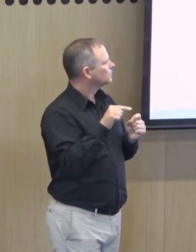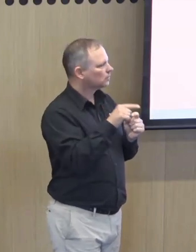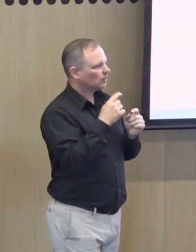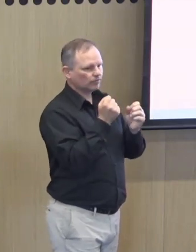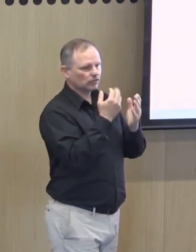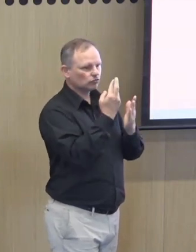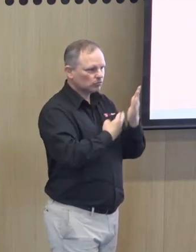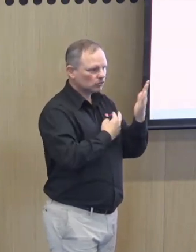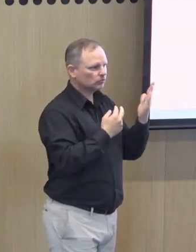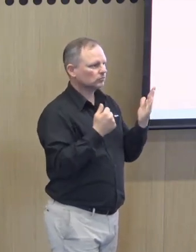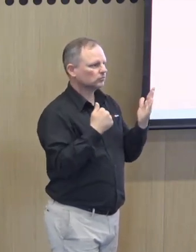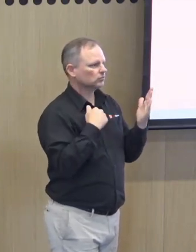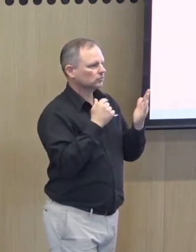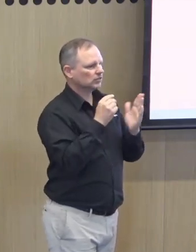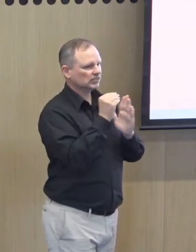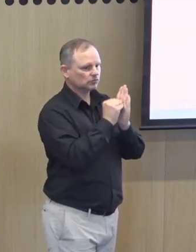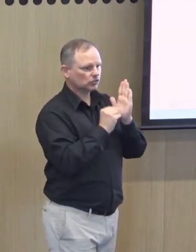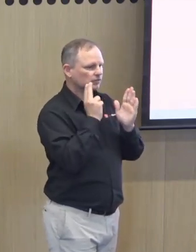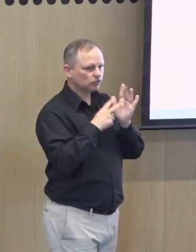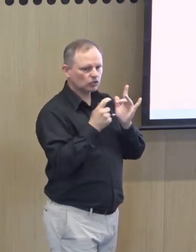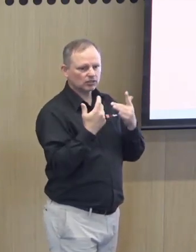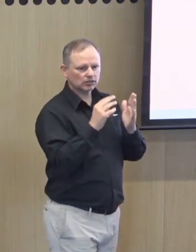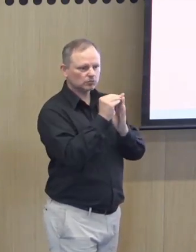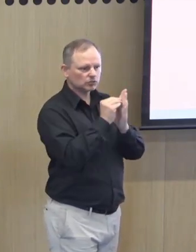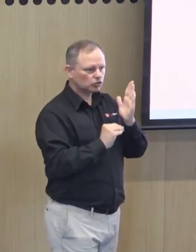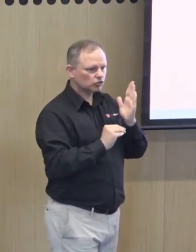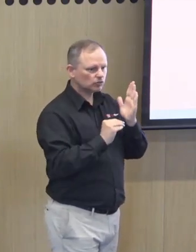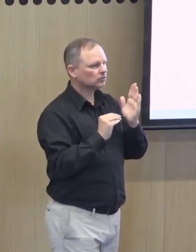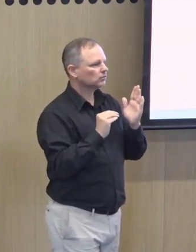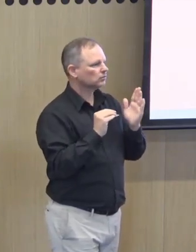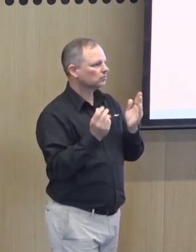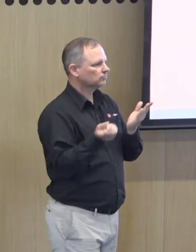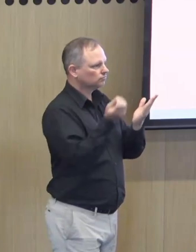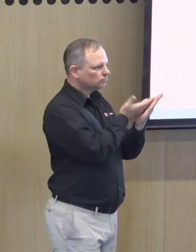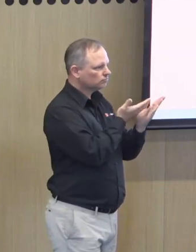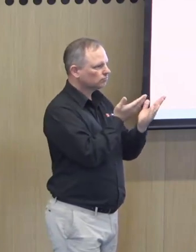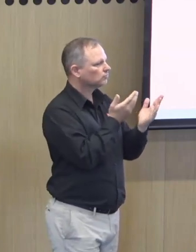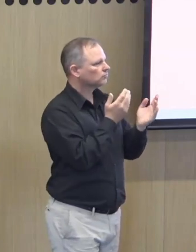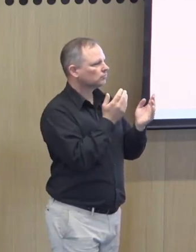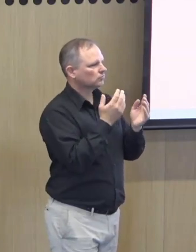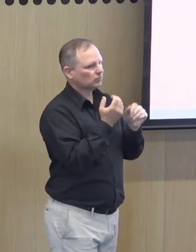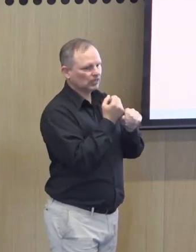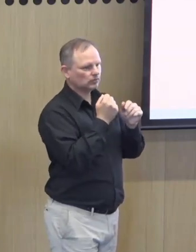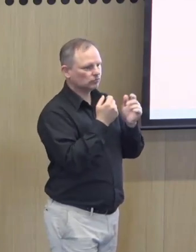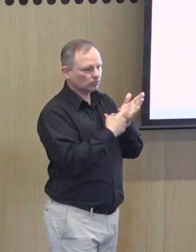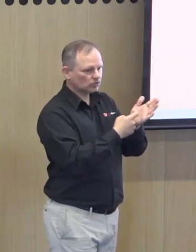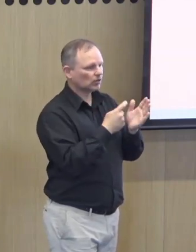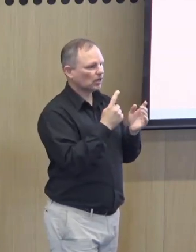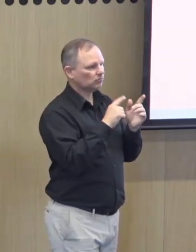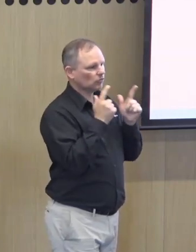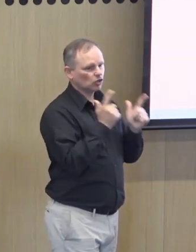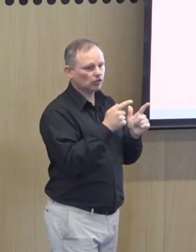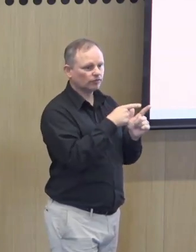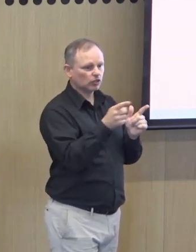Mental Health in 2019 and a number of recommendations were made as a result of that and some proposals put forward.